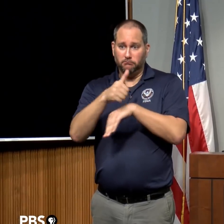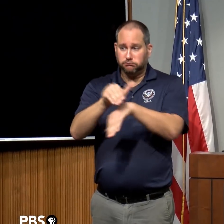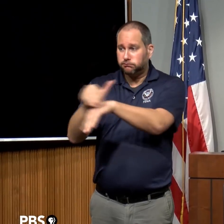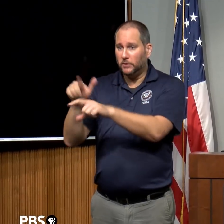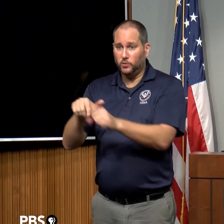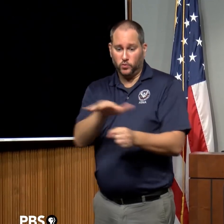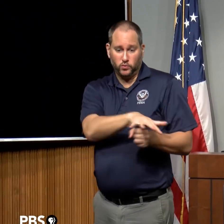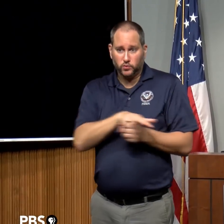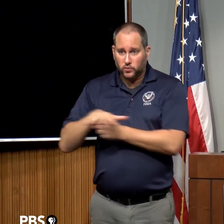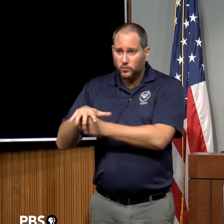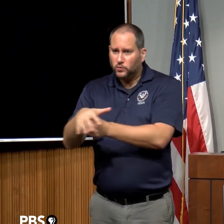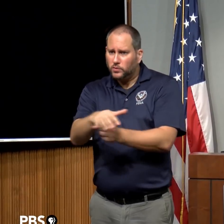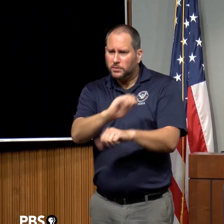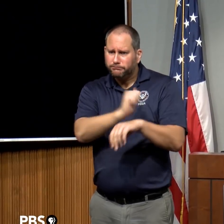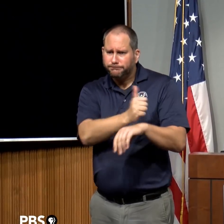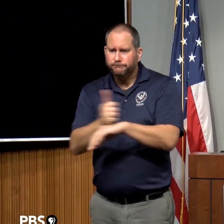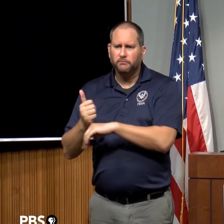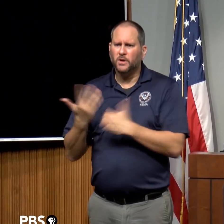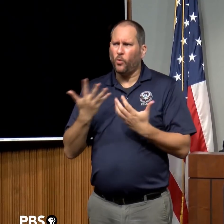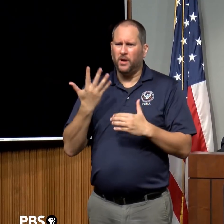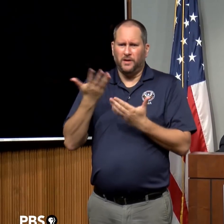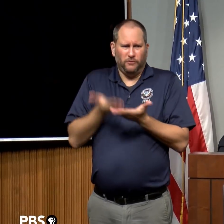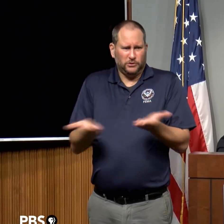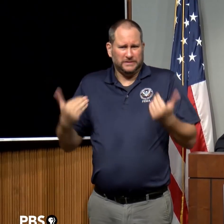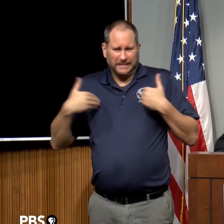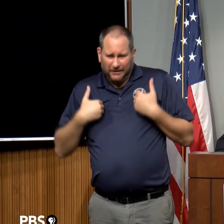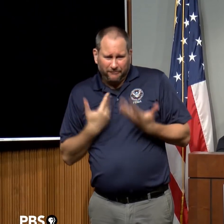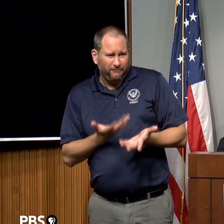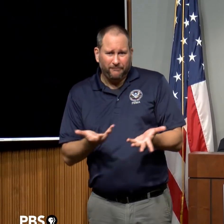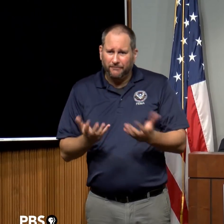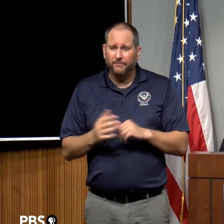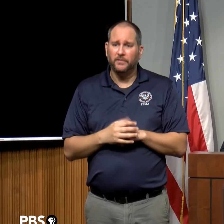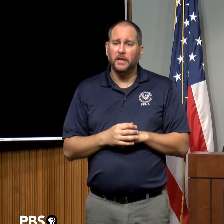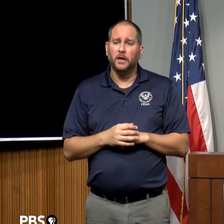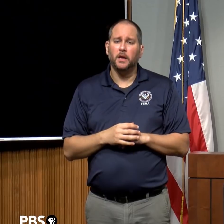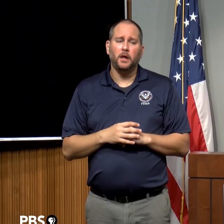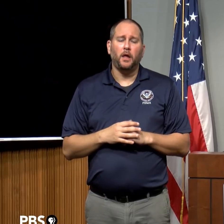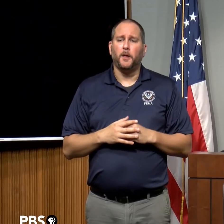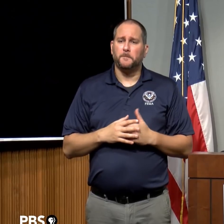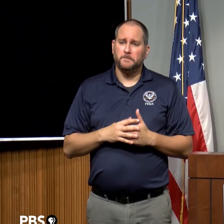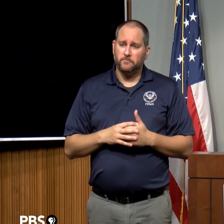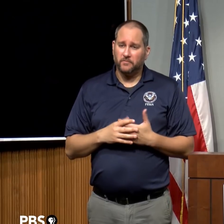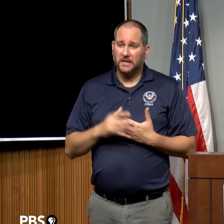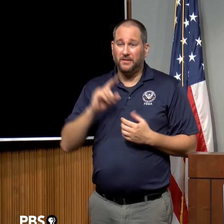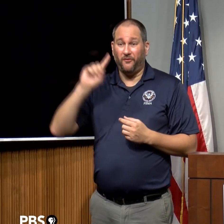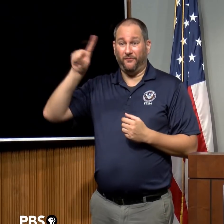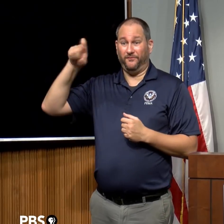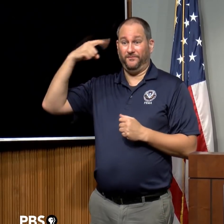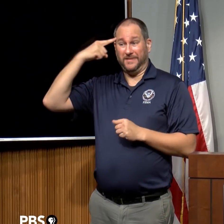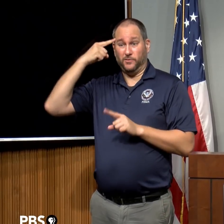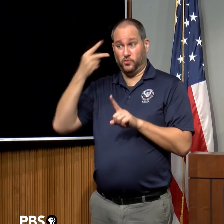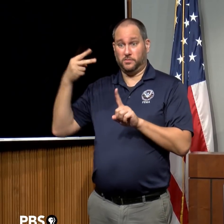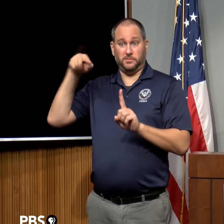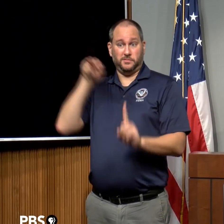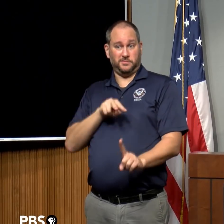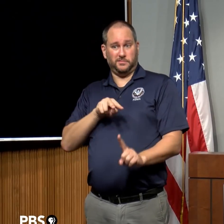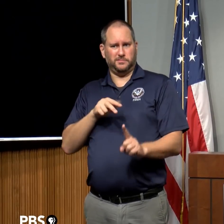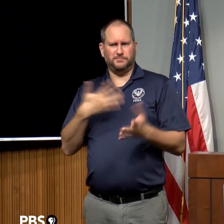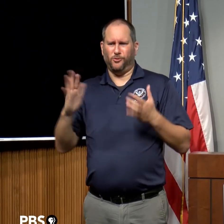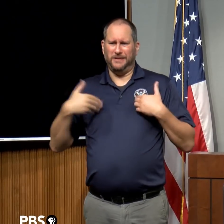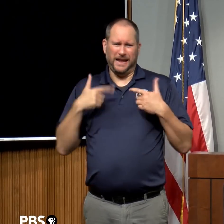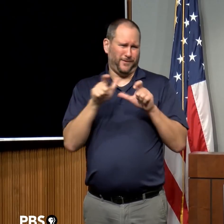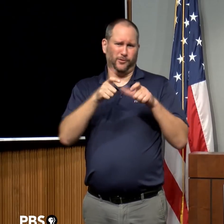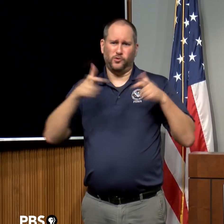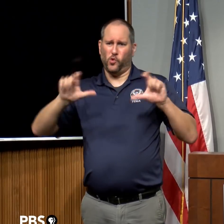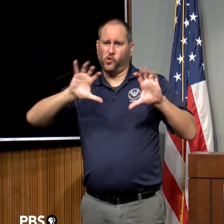resources are already there? So, you know, from the federal perspective, we already have a large contingency that's in Florida